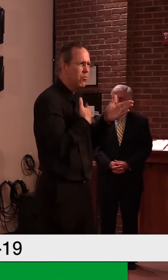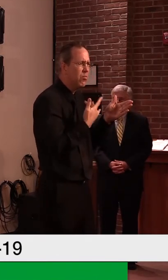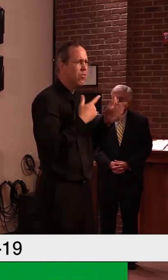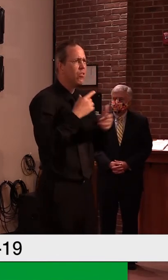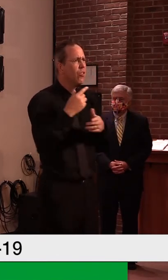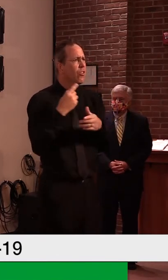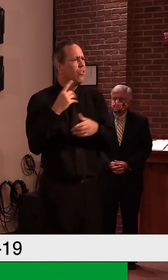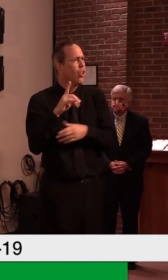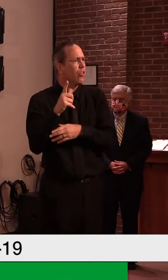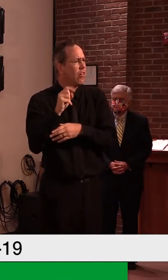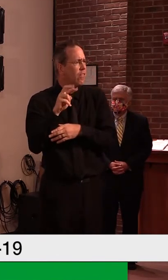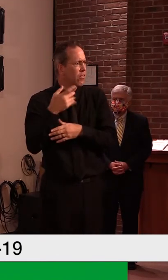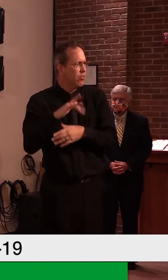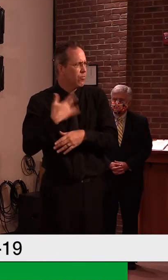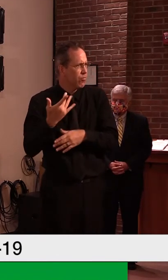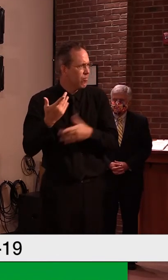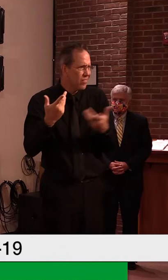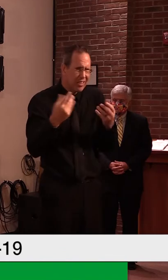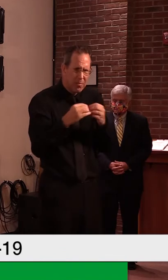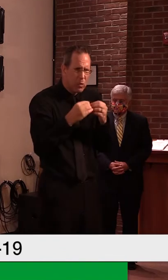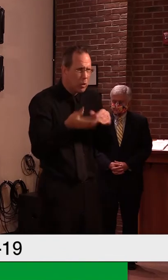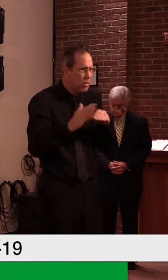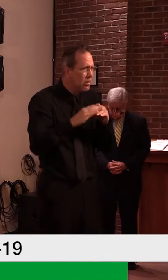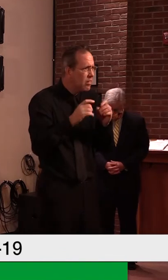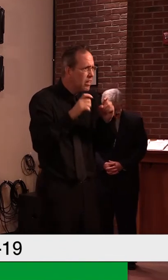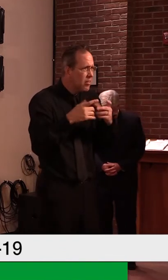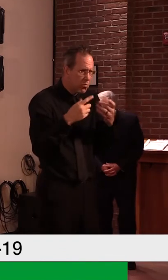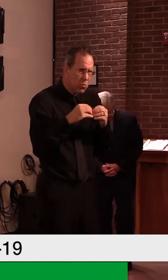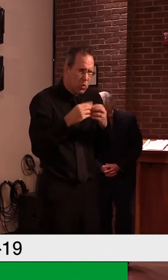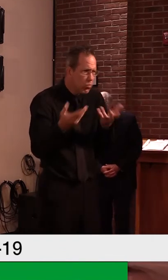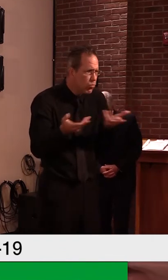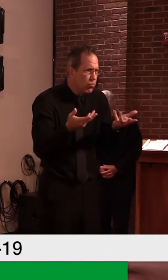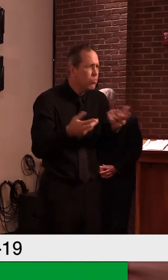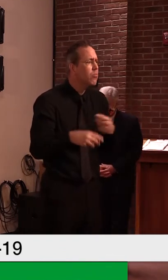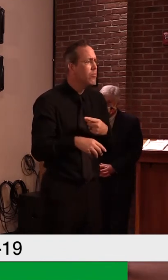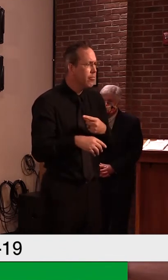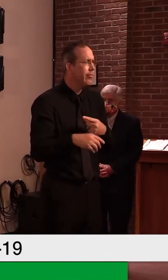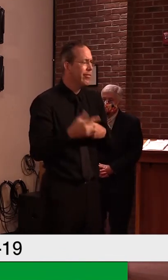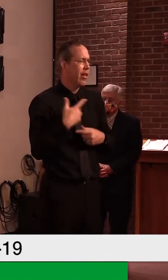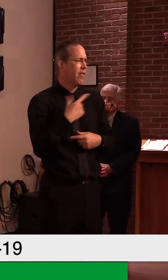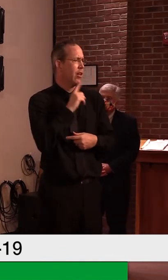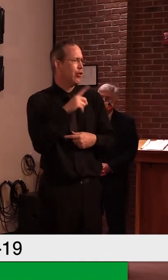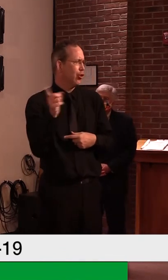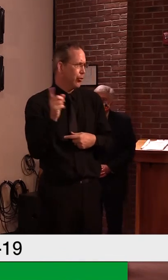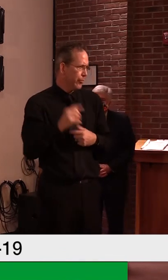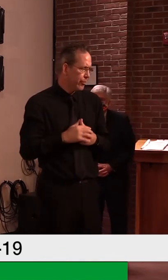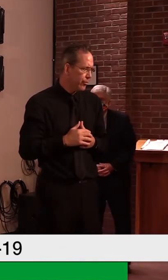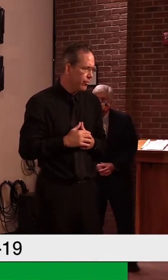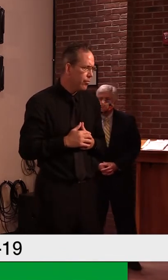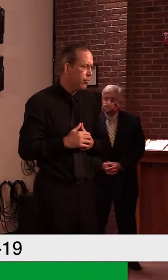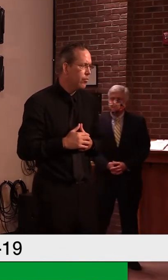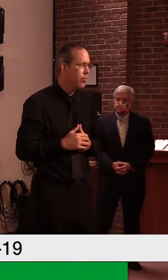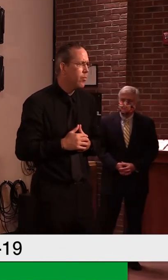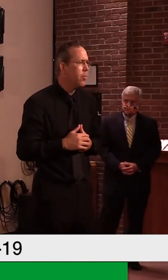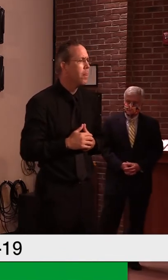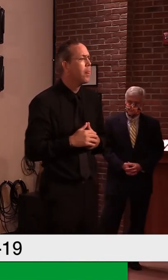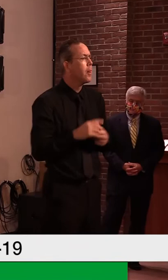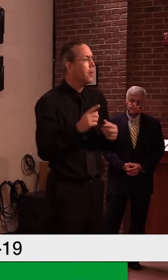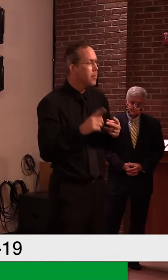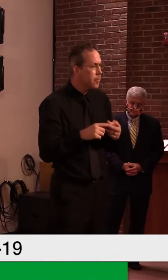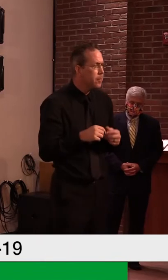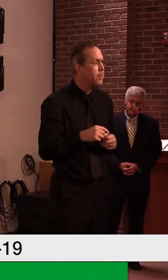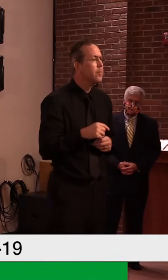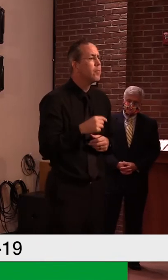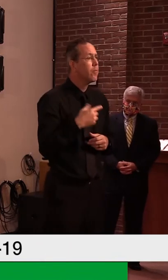on that, uh, issue, um, in terms of capacity, can ask, answer that as well. But we have a good supply of inventory,